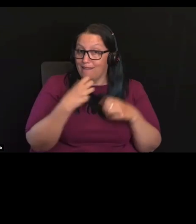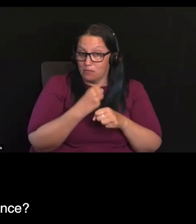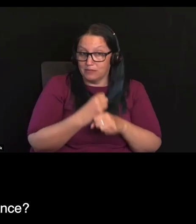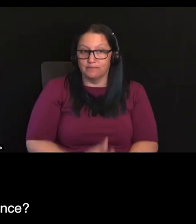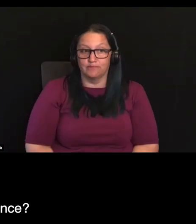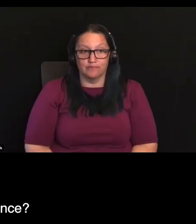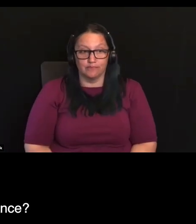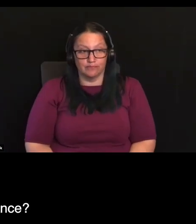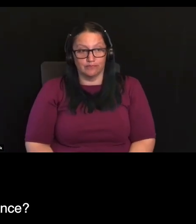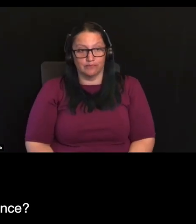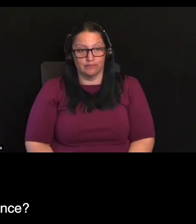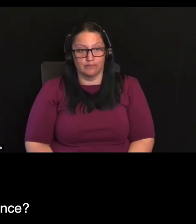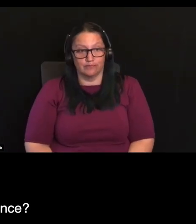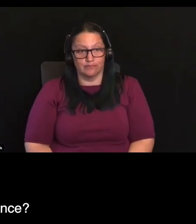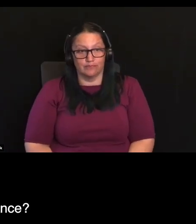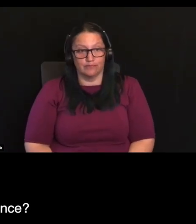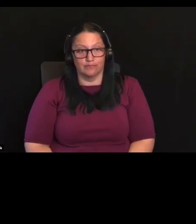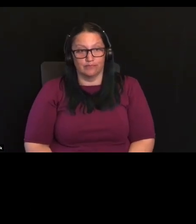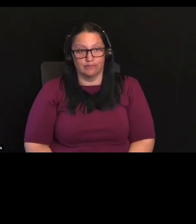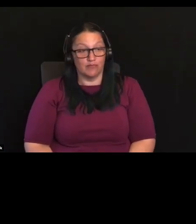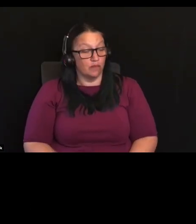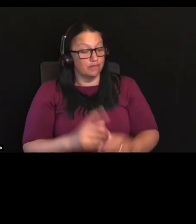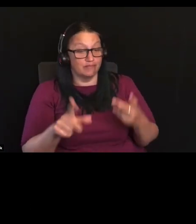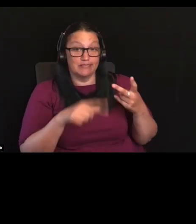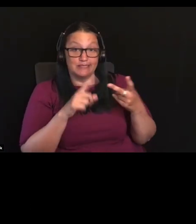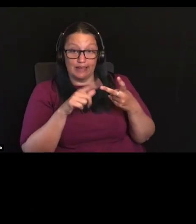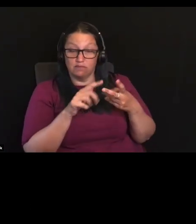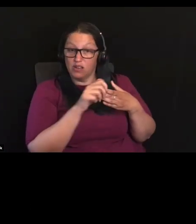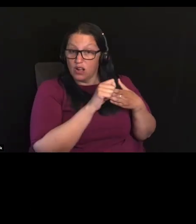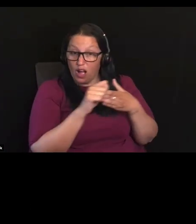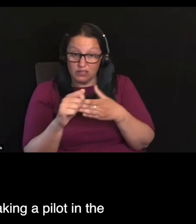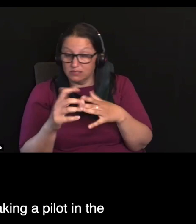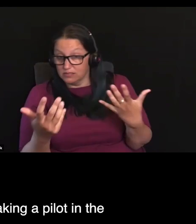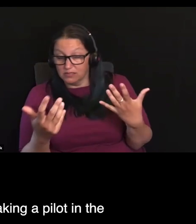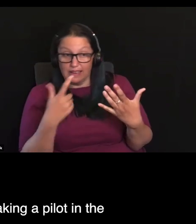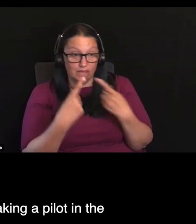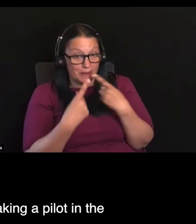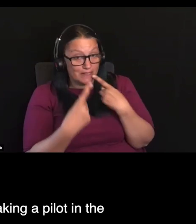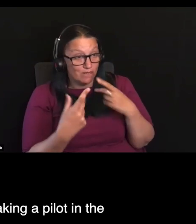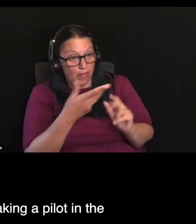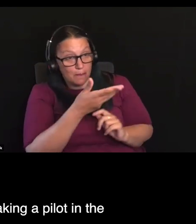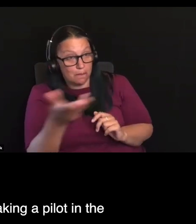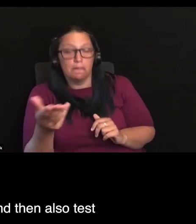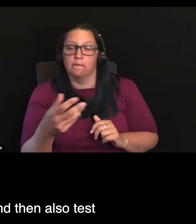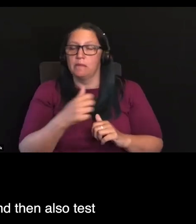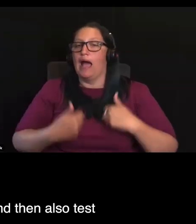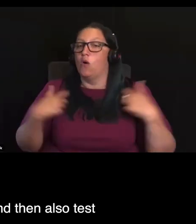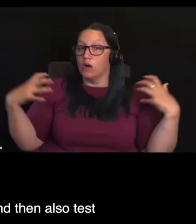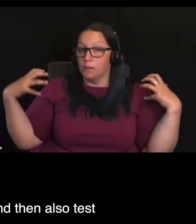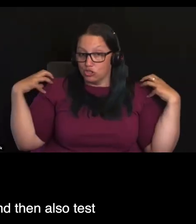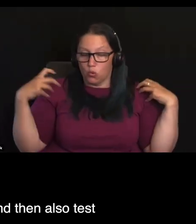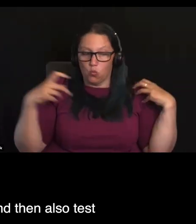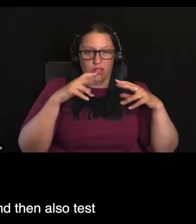Thank you. And yeah, guidance? The guidance. So, there will be, the Commission will be undertaking a pilot in the new year